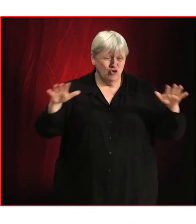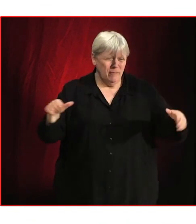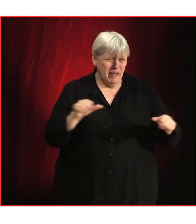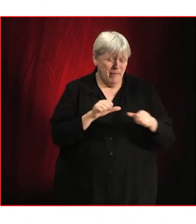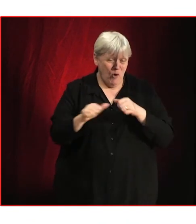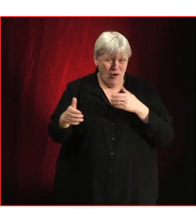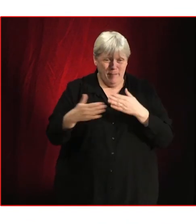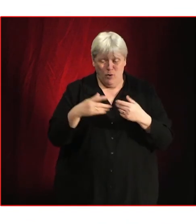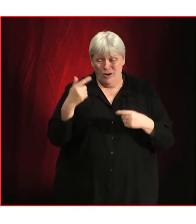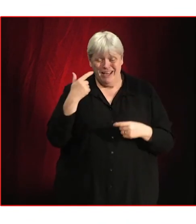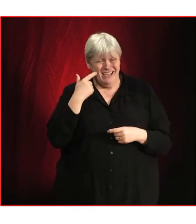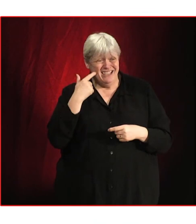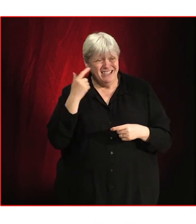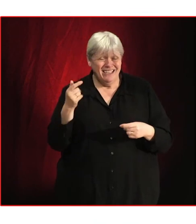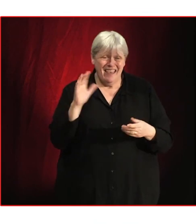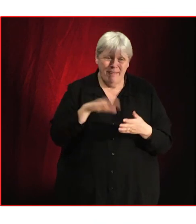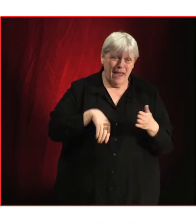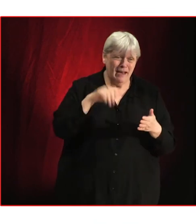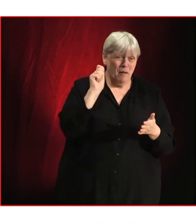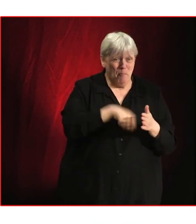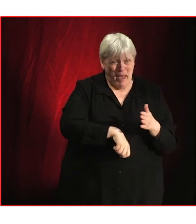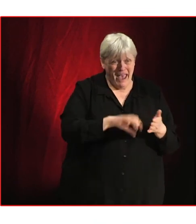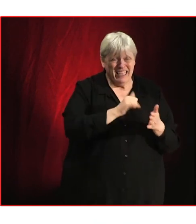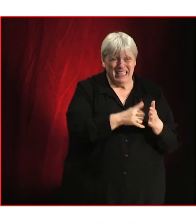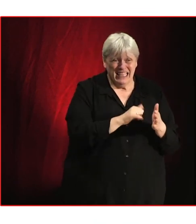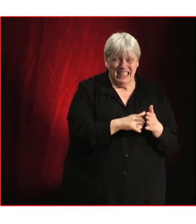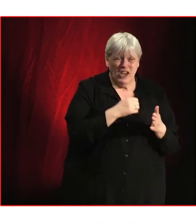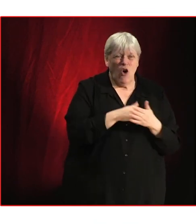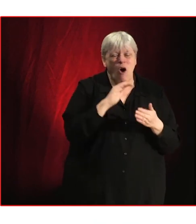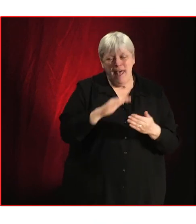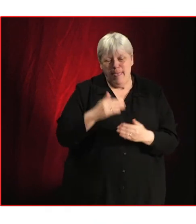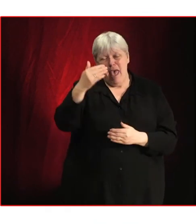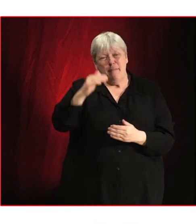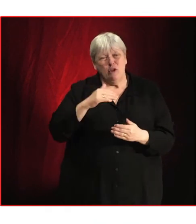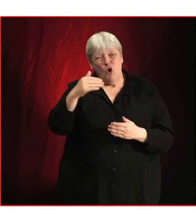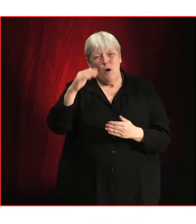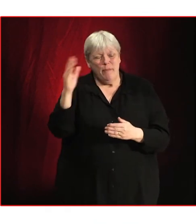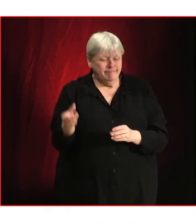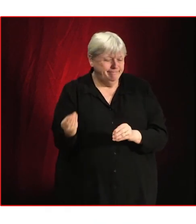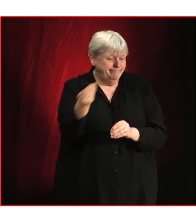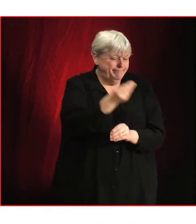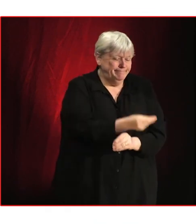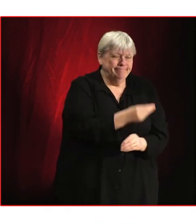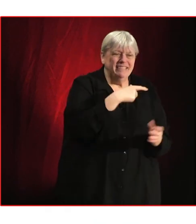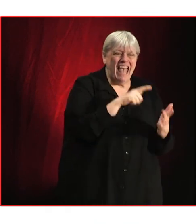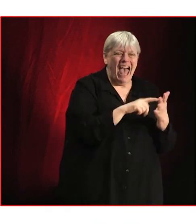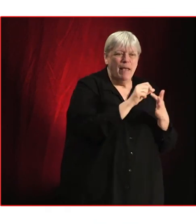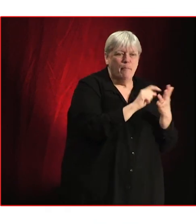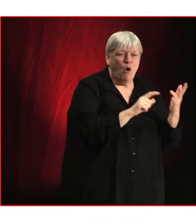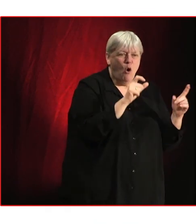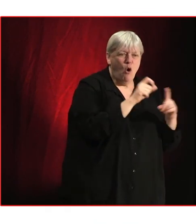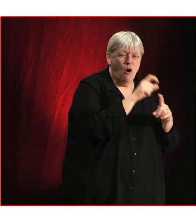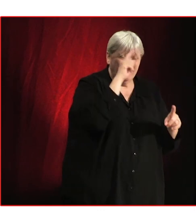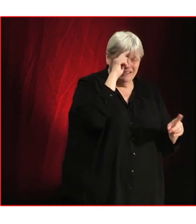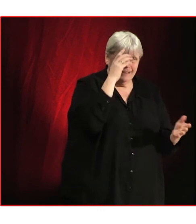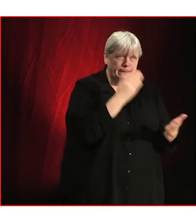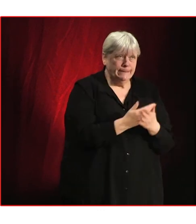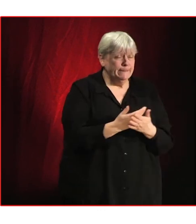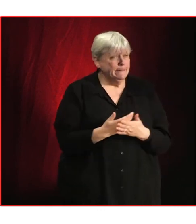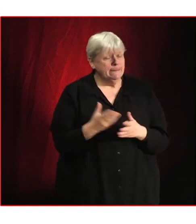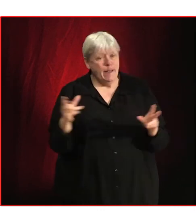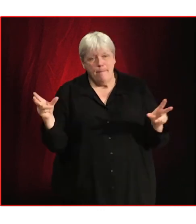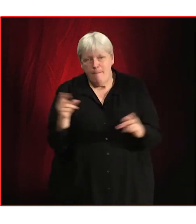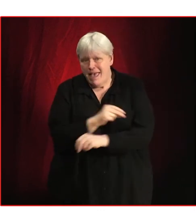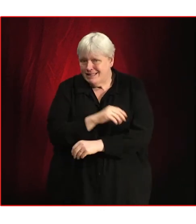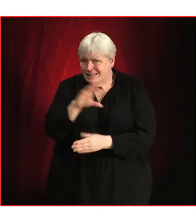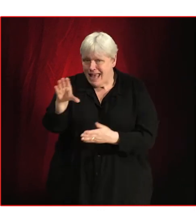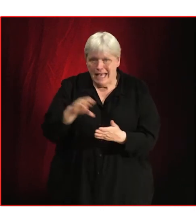CD, burning it onto a laptop and then putting it onto your iPod, musicians are missing out on a really vital income